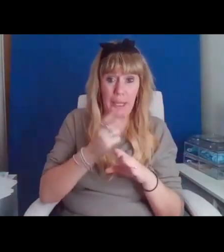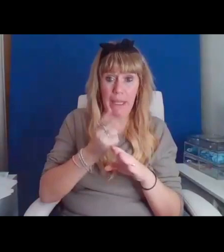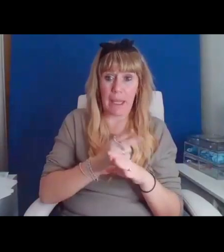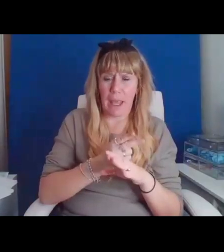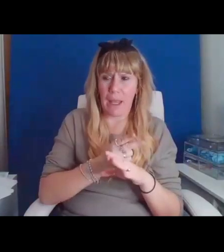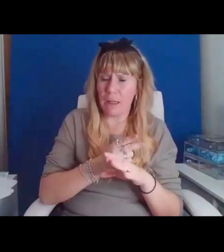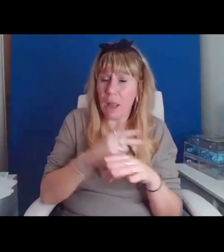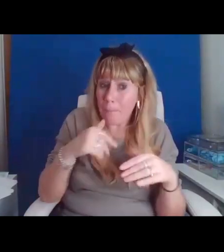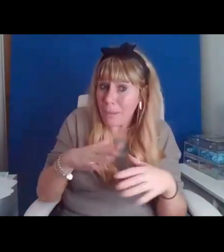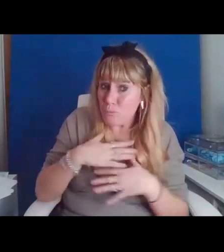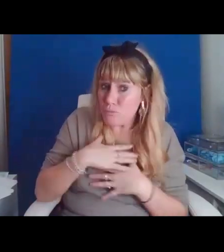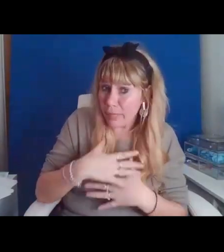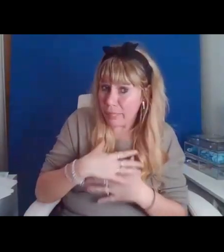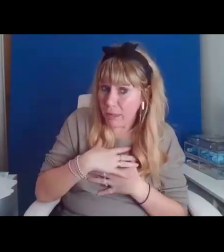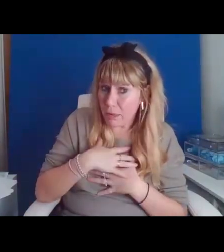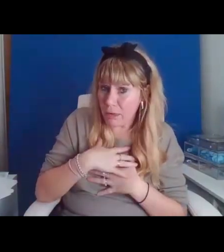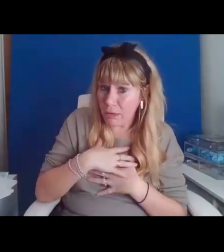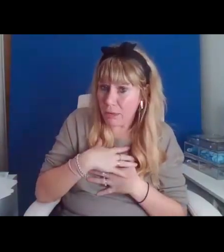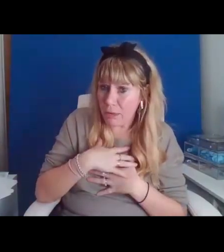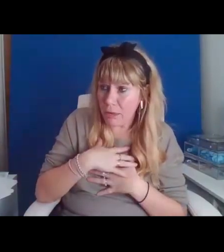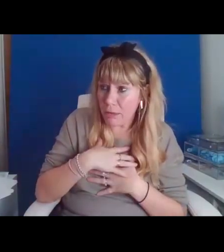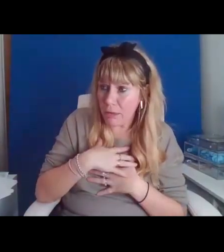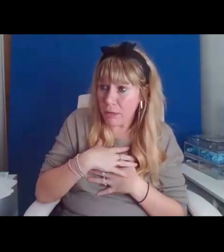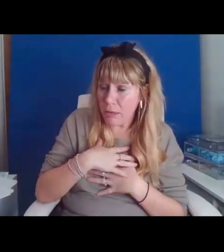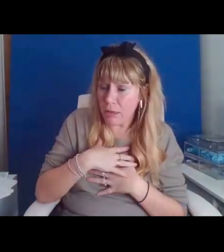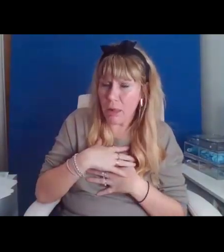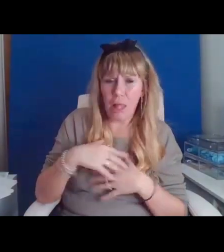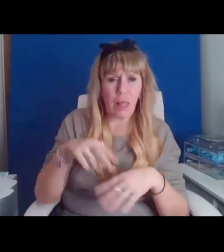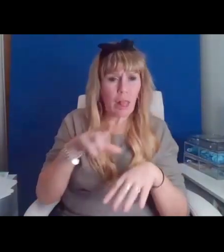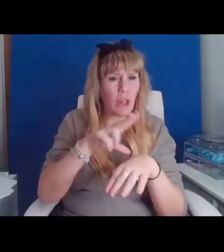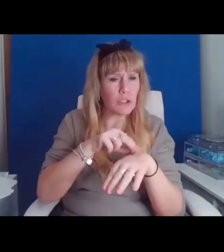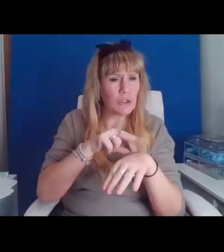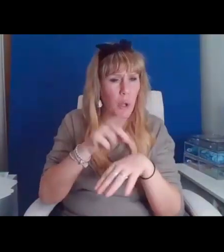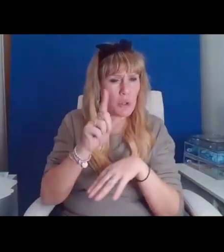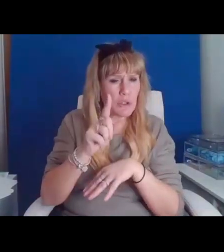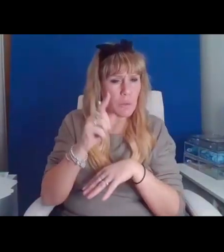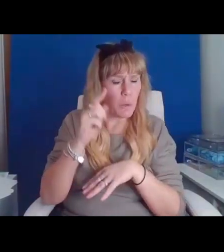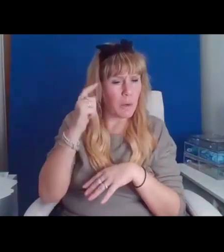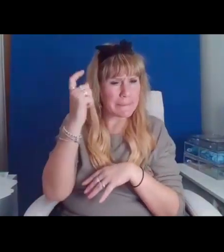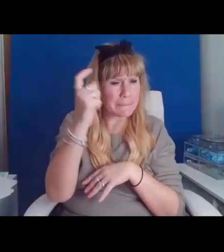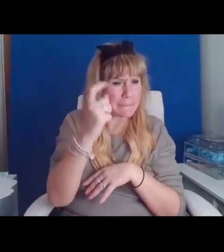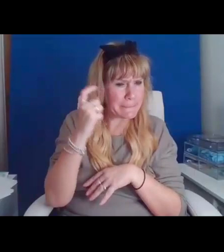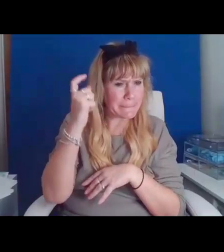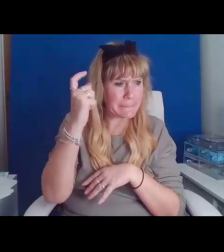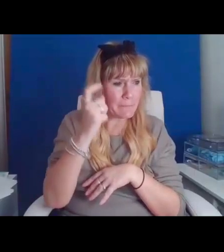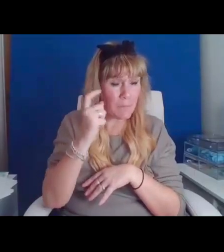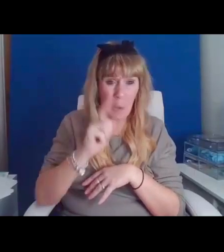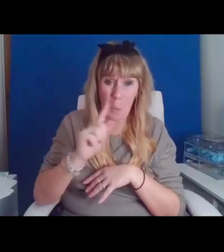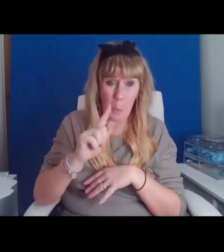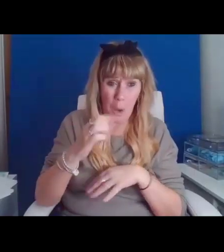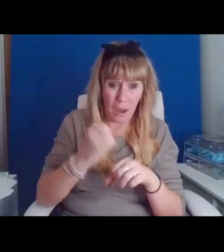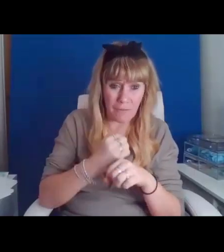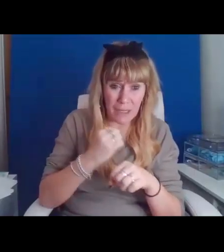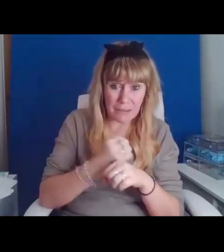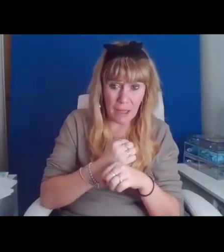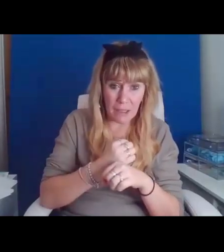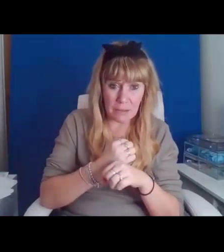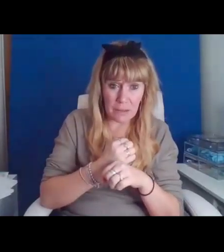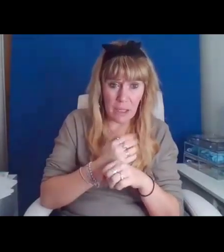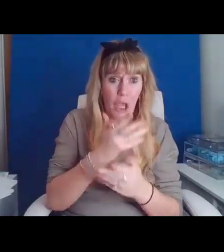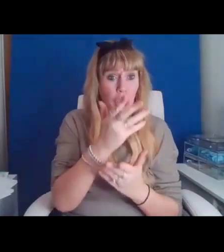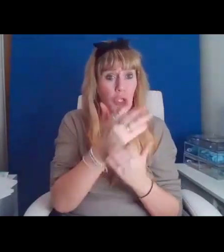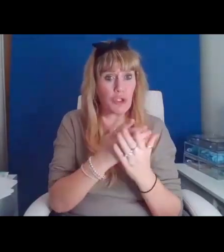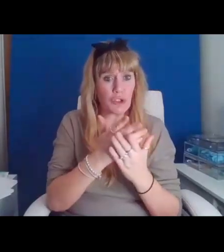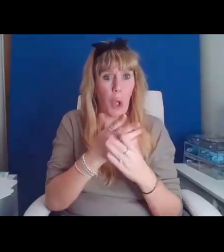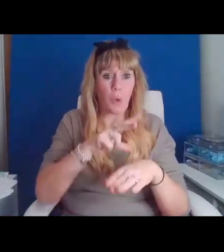breathing? Echoes of the doctor's warning. What have I done? Consult Dr. Google,